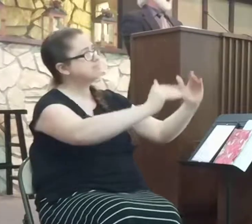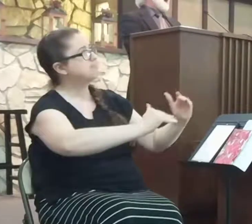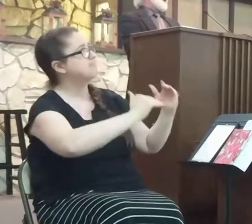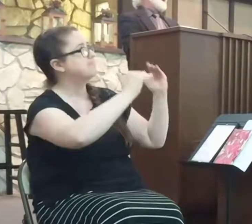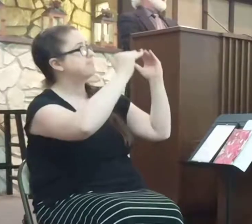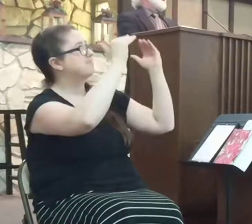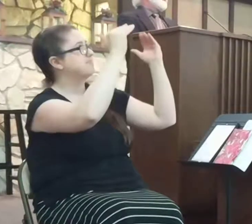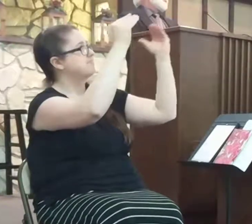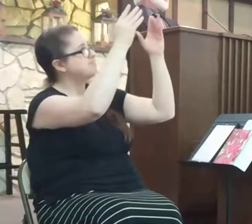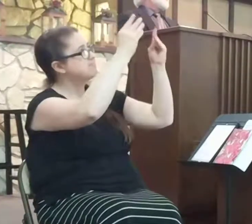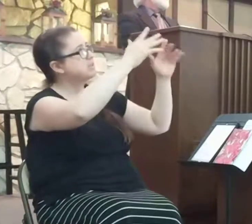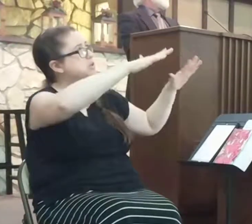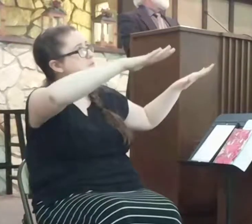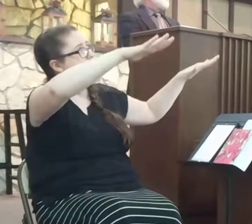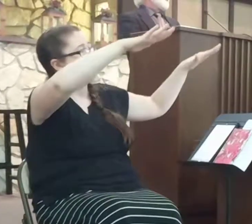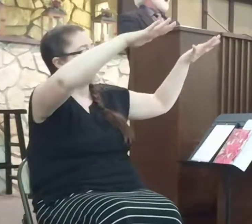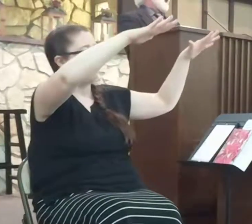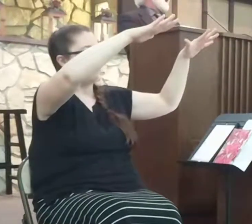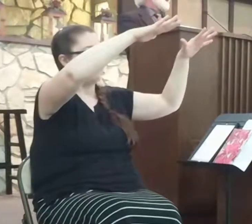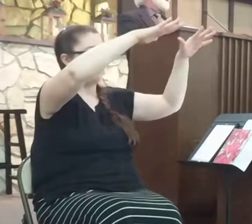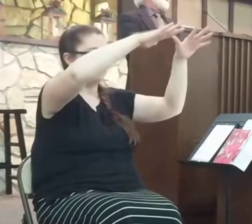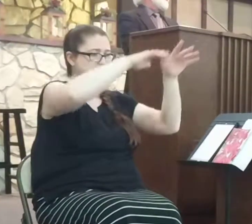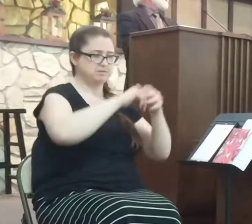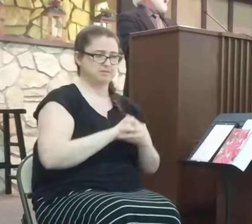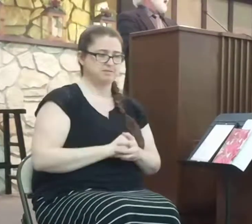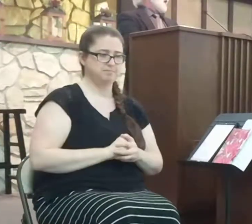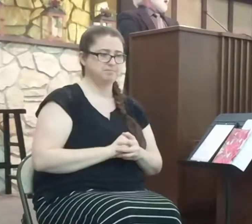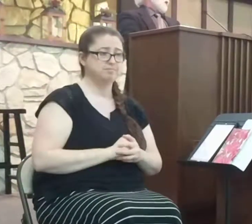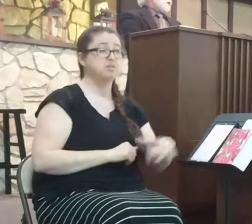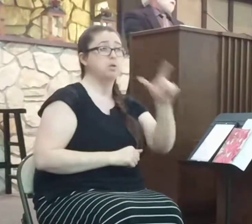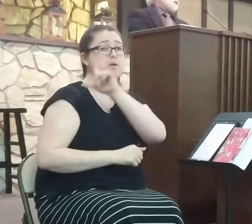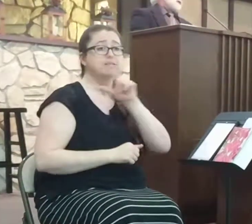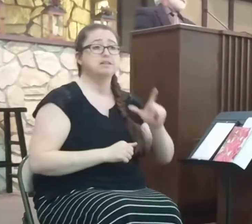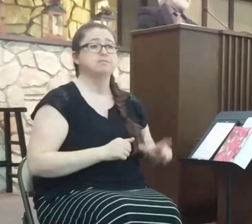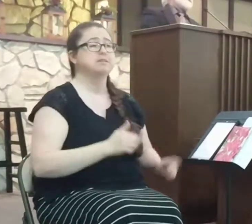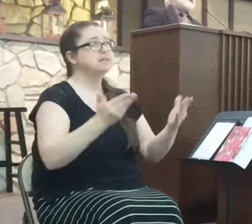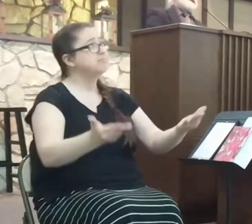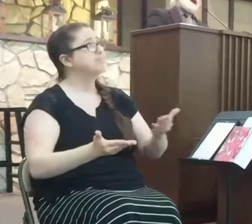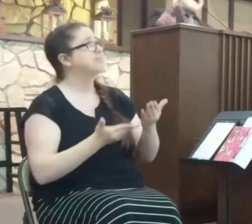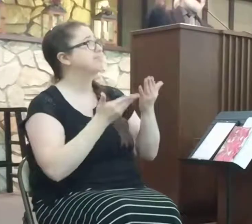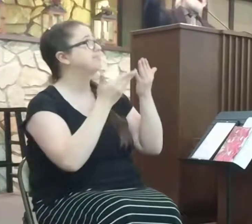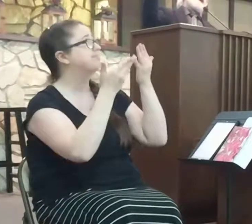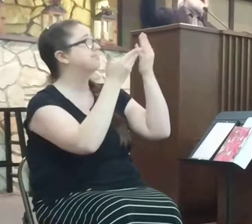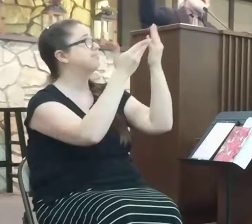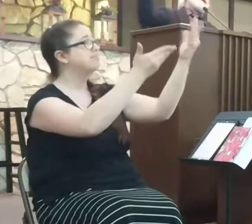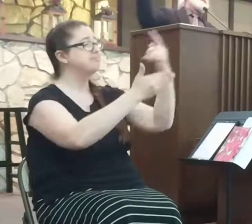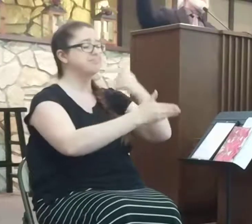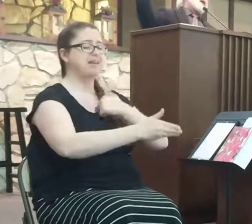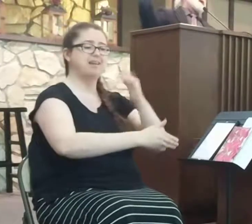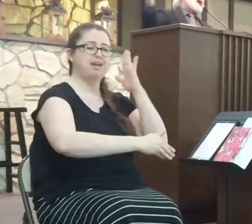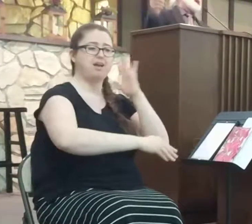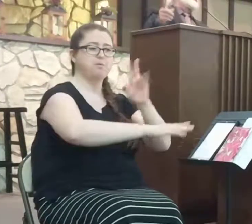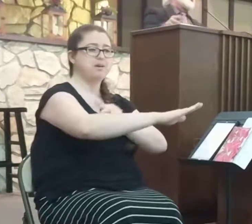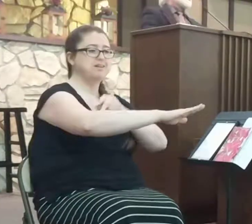higher ground. Lord, lift me up, and I shall